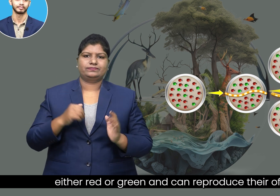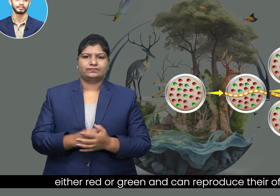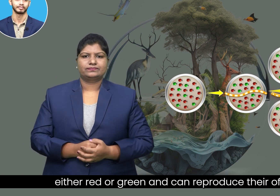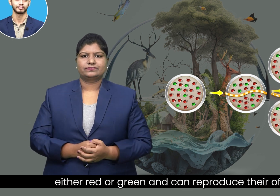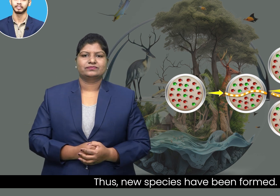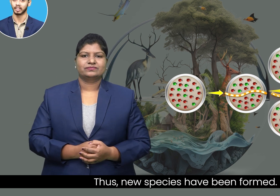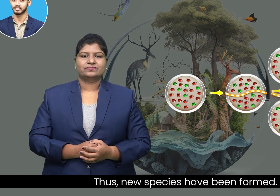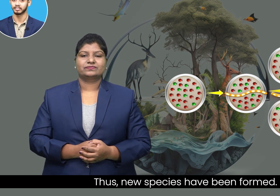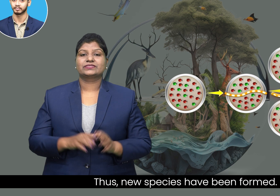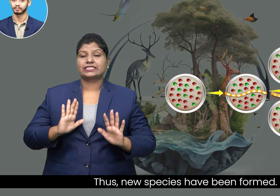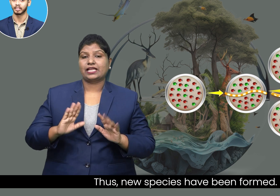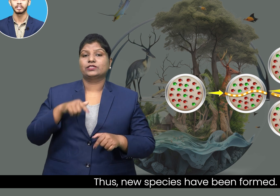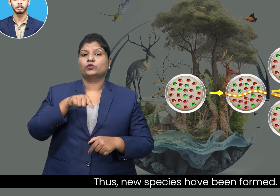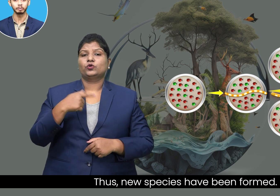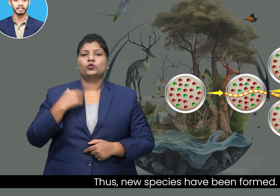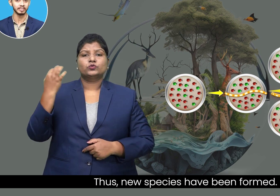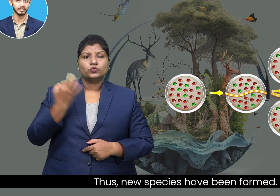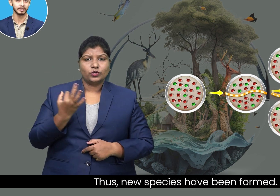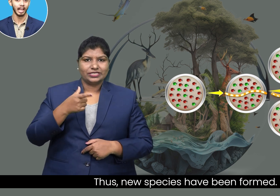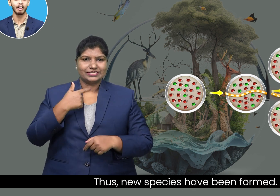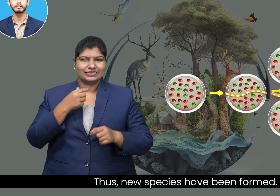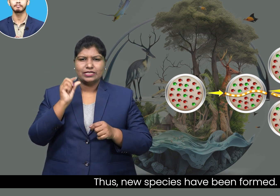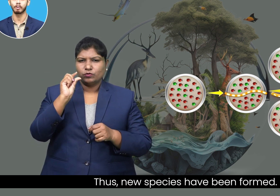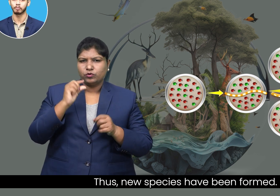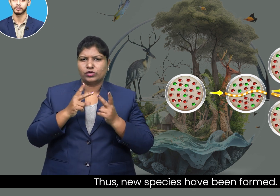Thus, new species have been formed.